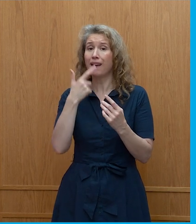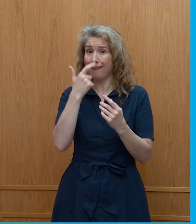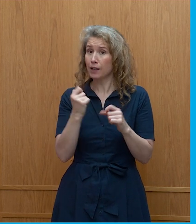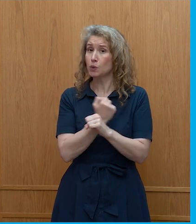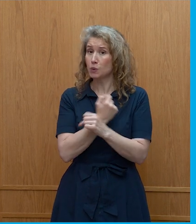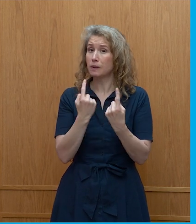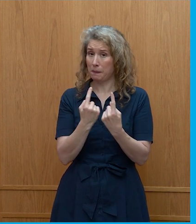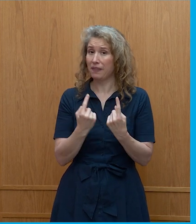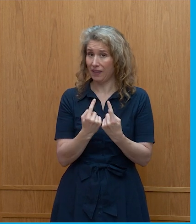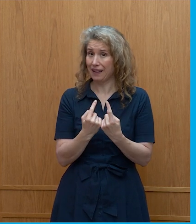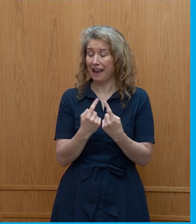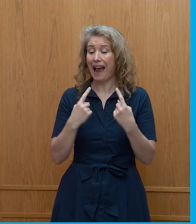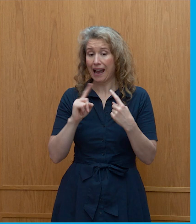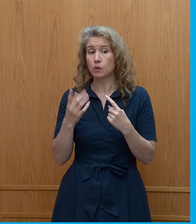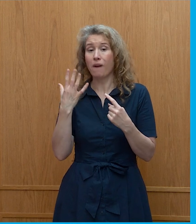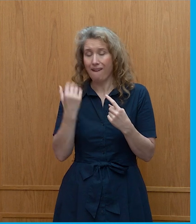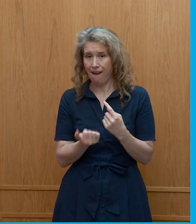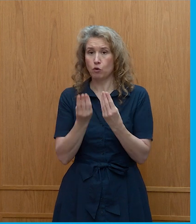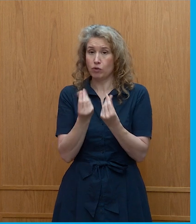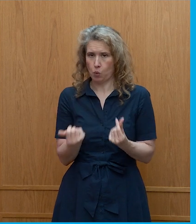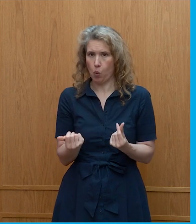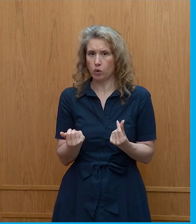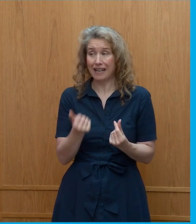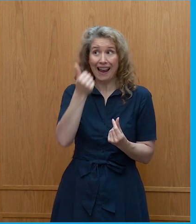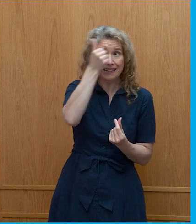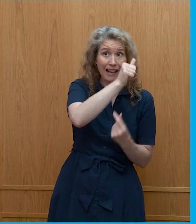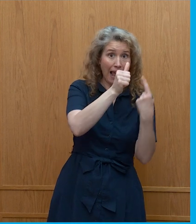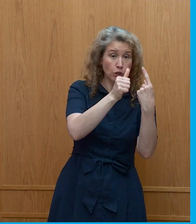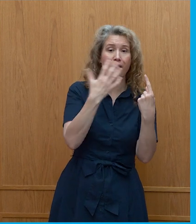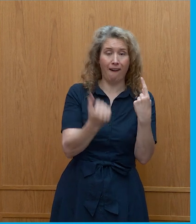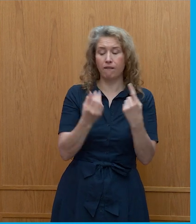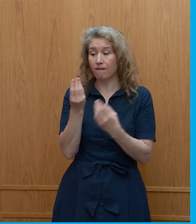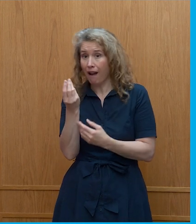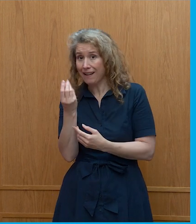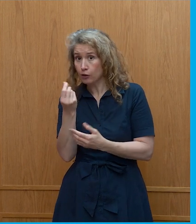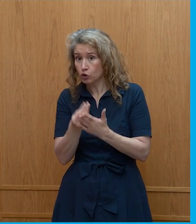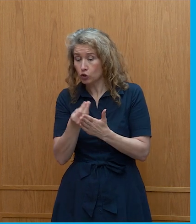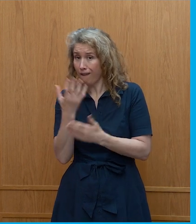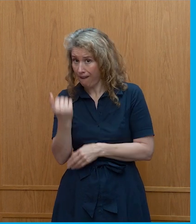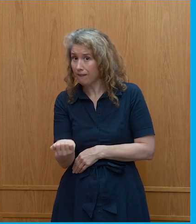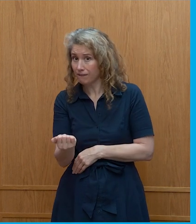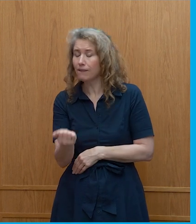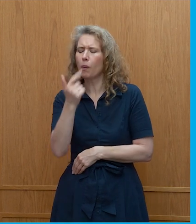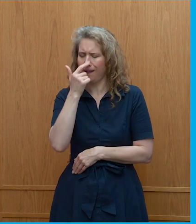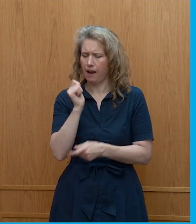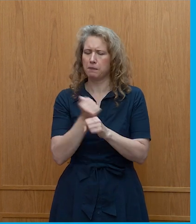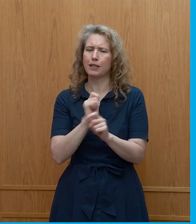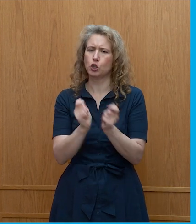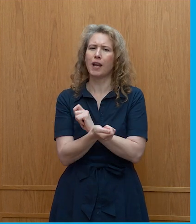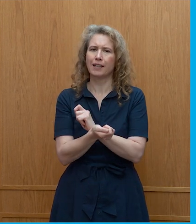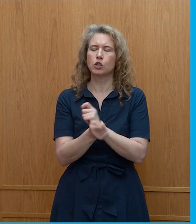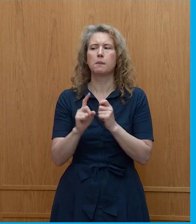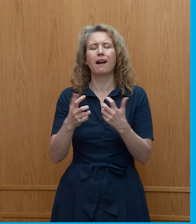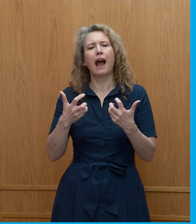and we have the resources both intellectually, financially, in any way to do that. So it's